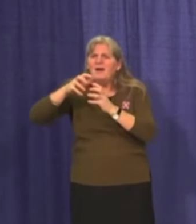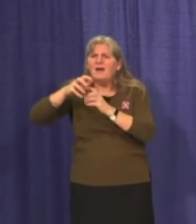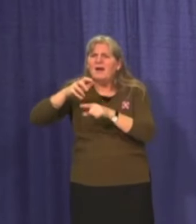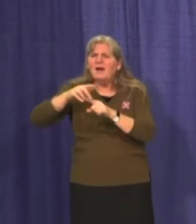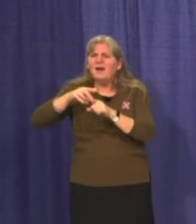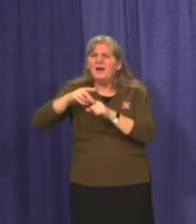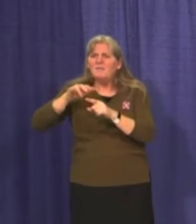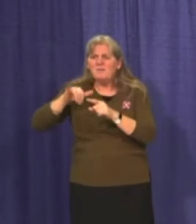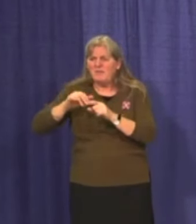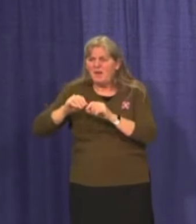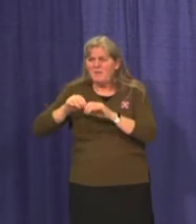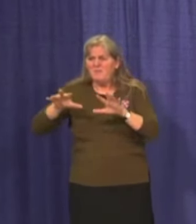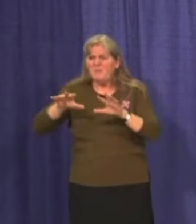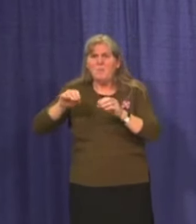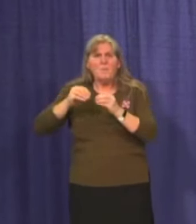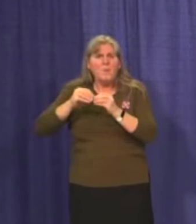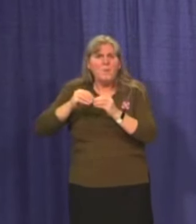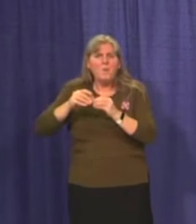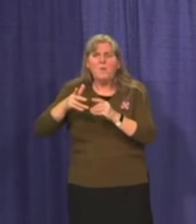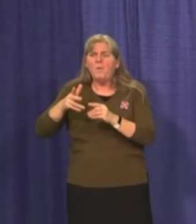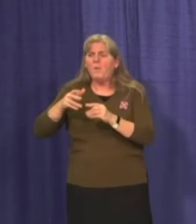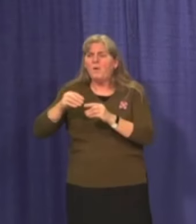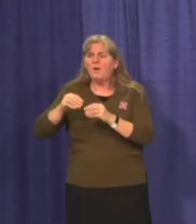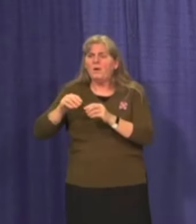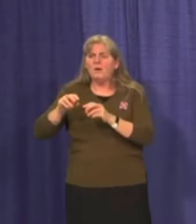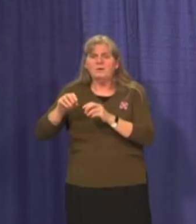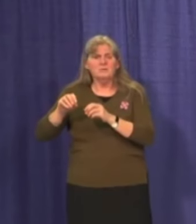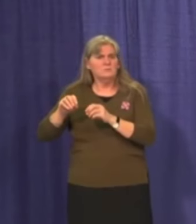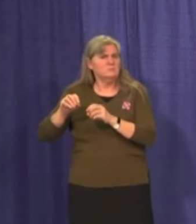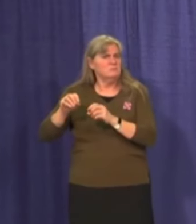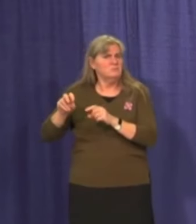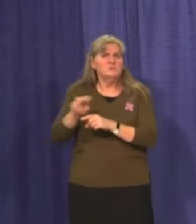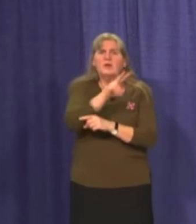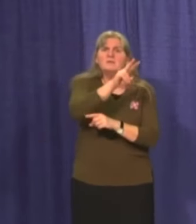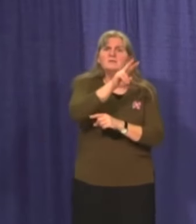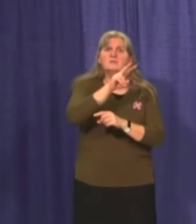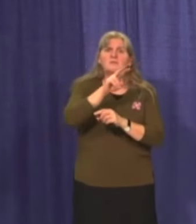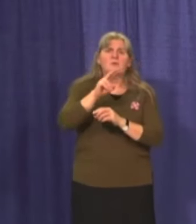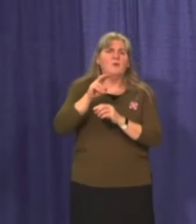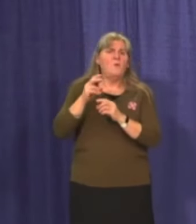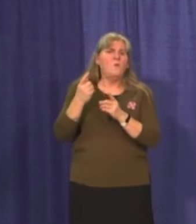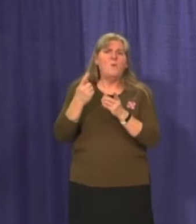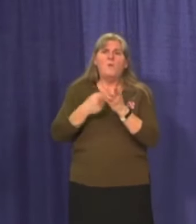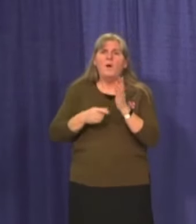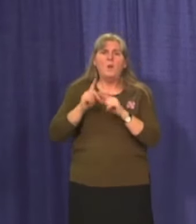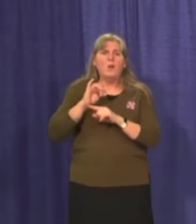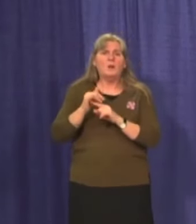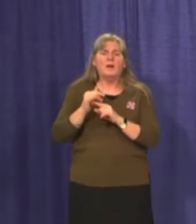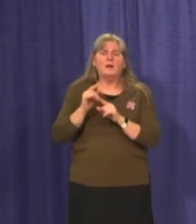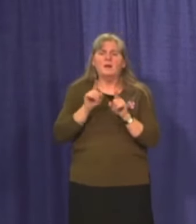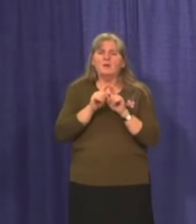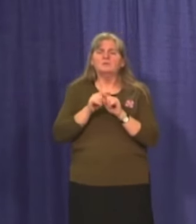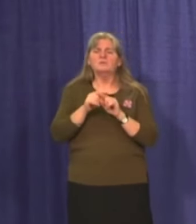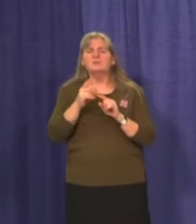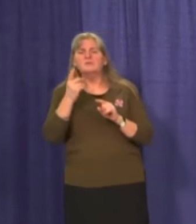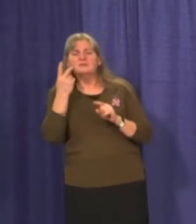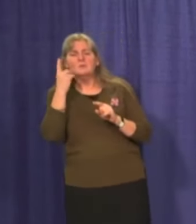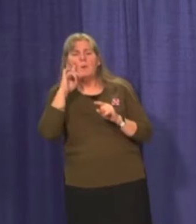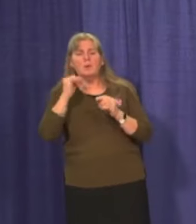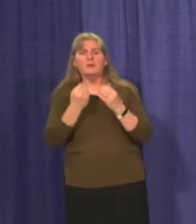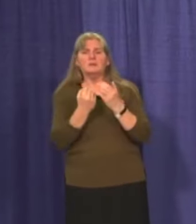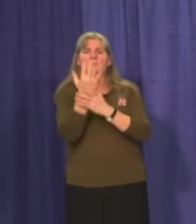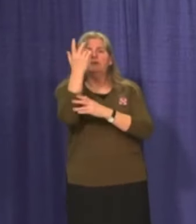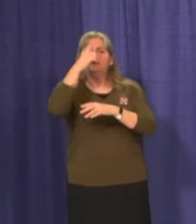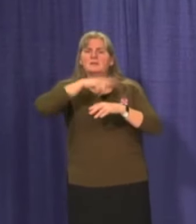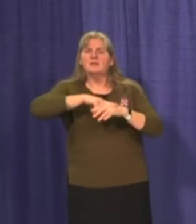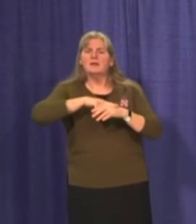COVID activity and the state of pandemic, um, as we move towards the spring. It depends on our actual uptake